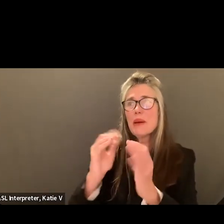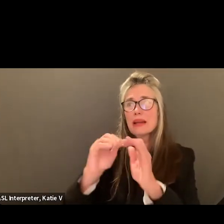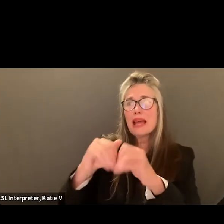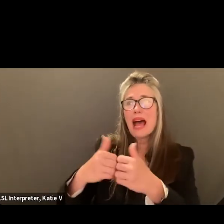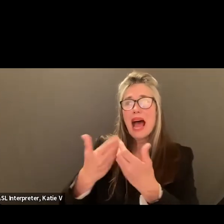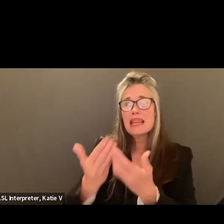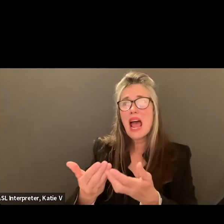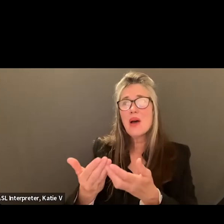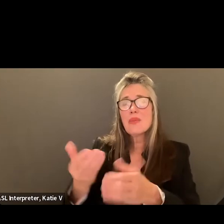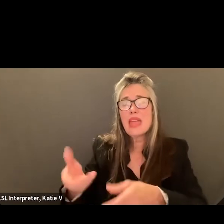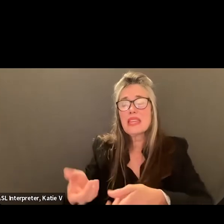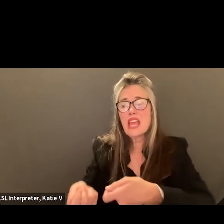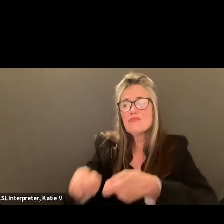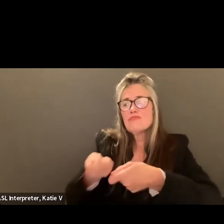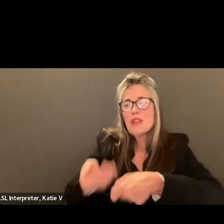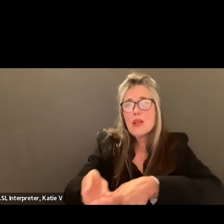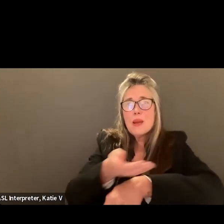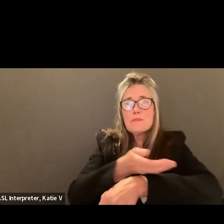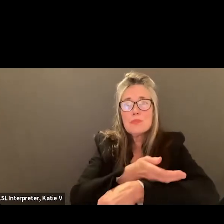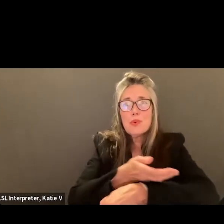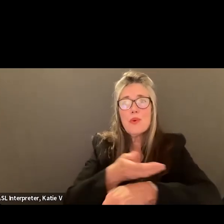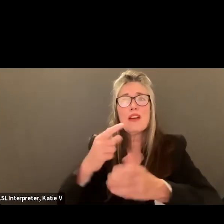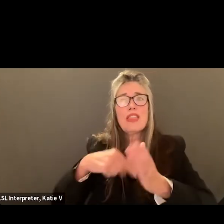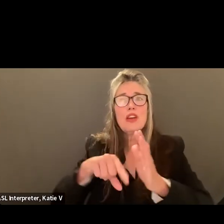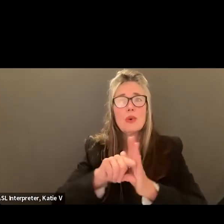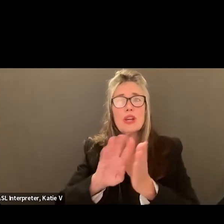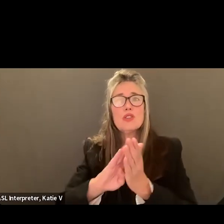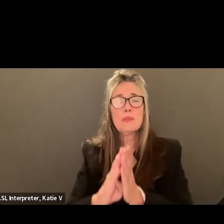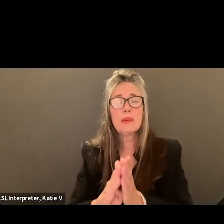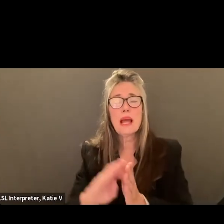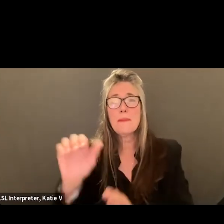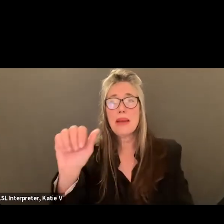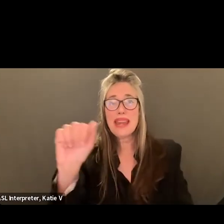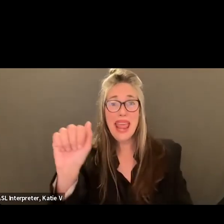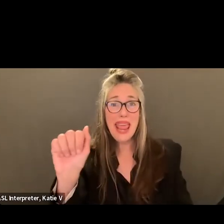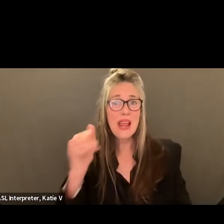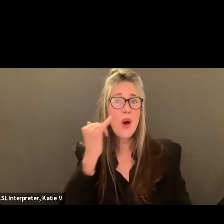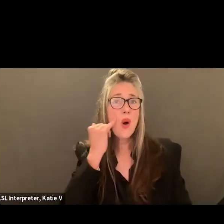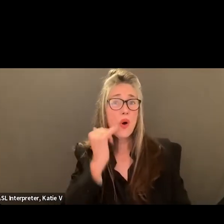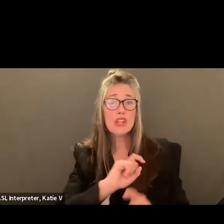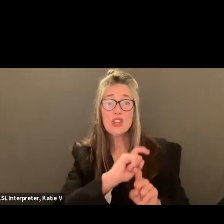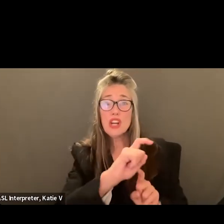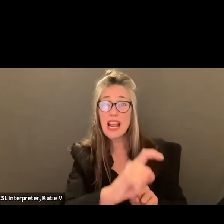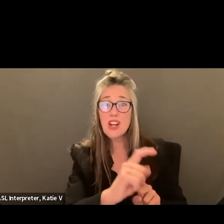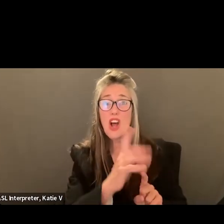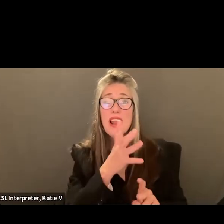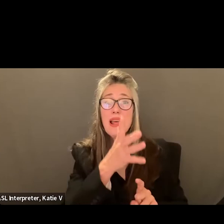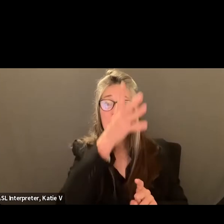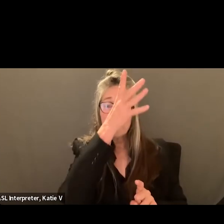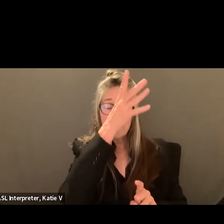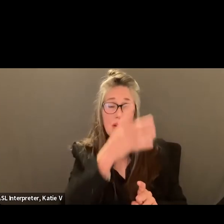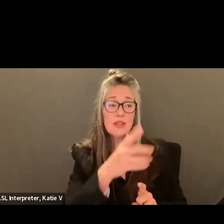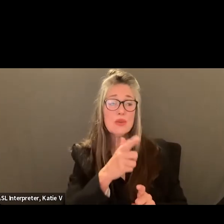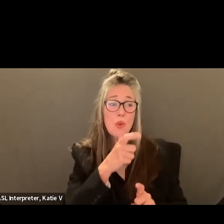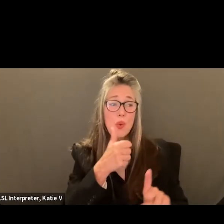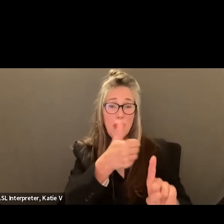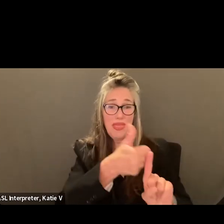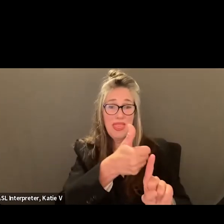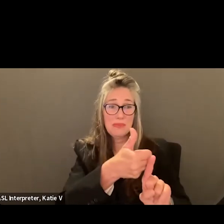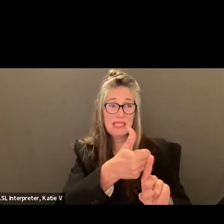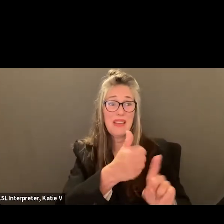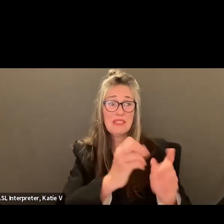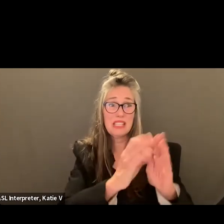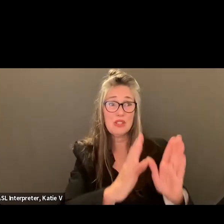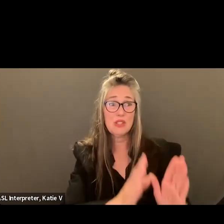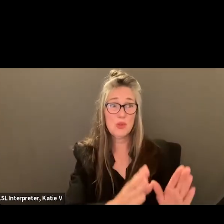plus to help them be able to get to a C? Should I try to improve my lesson that I'm going to give the next day? Or